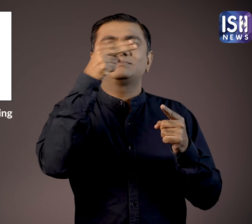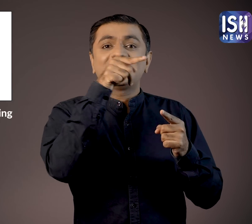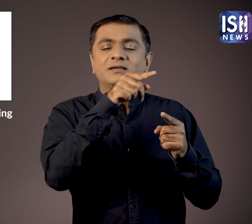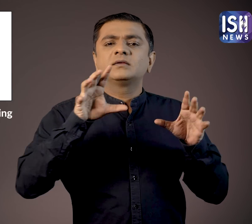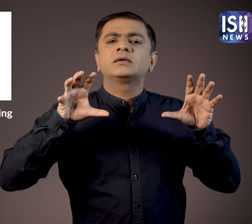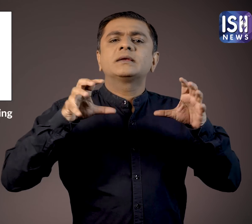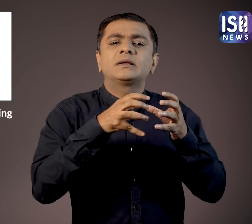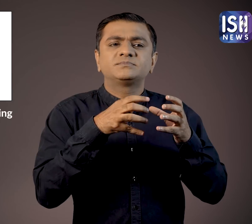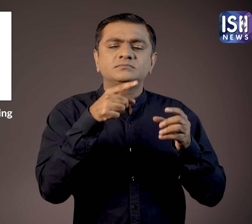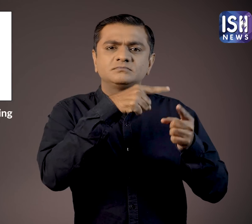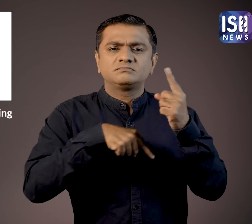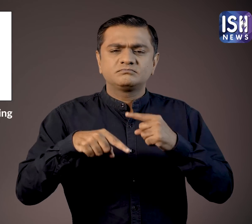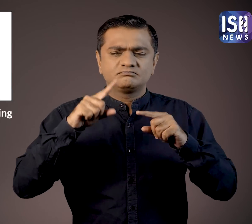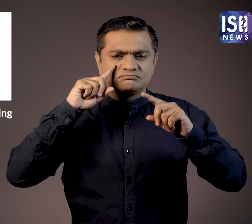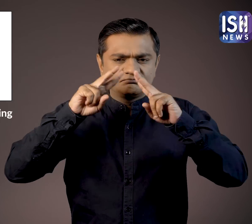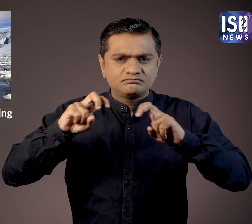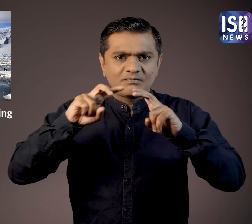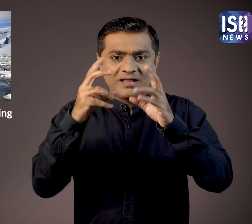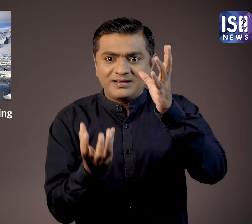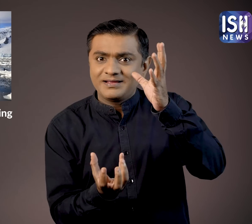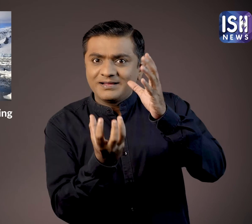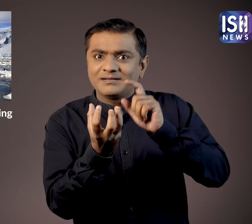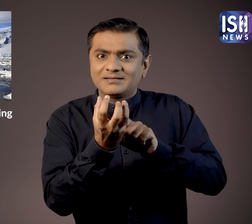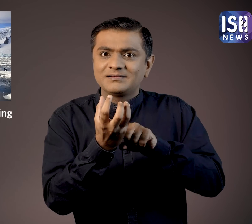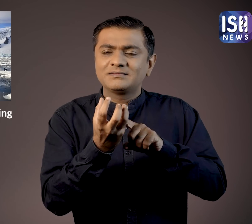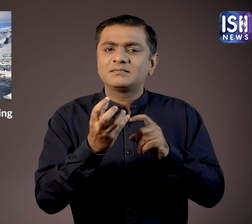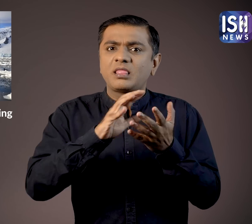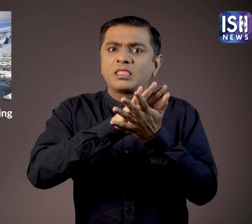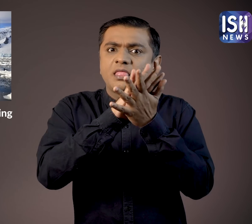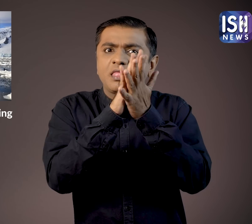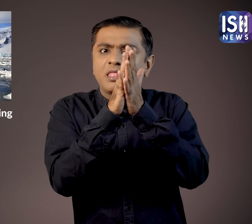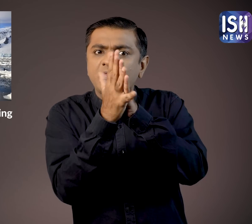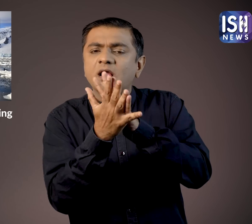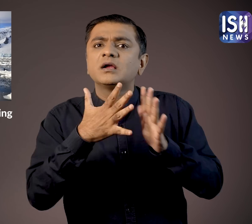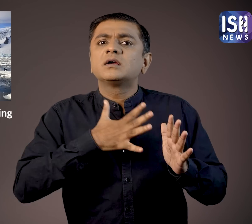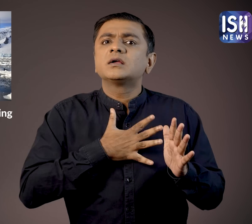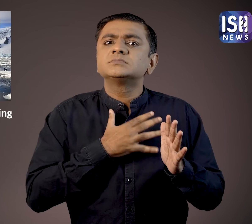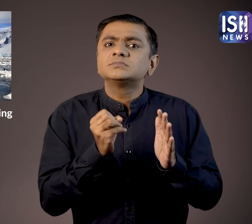conducted a research on plants growing in Antarctica.